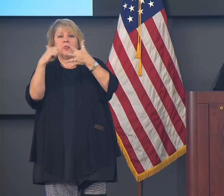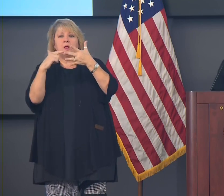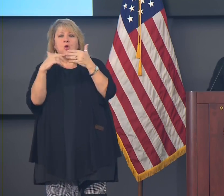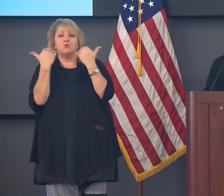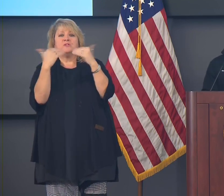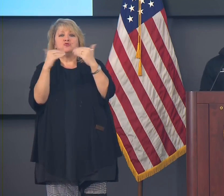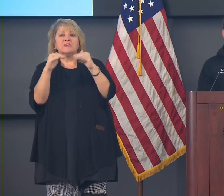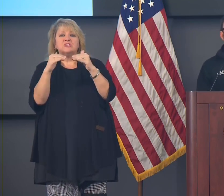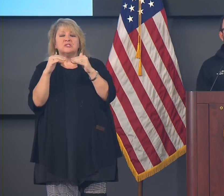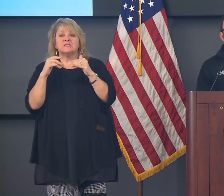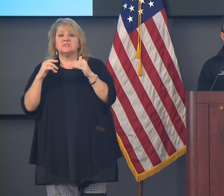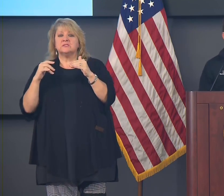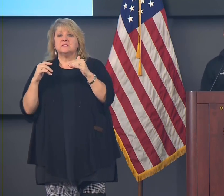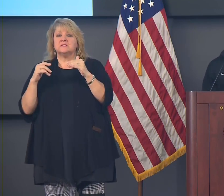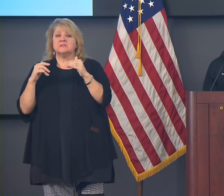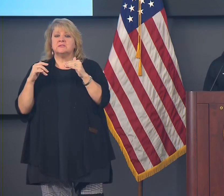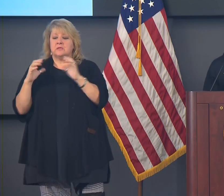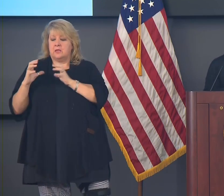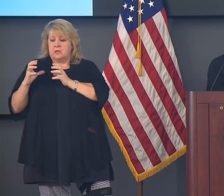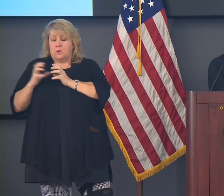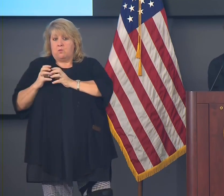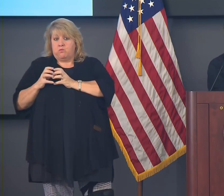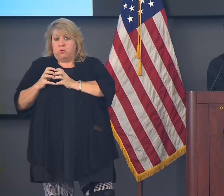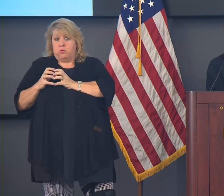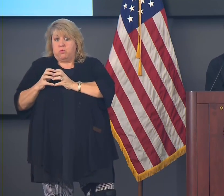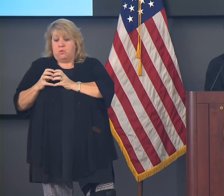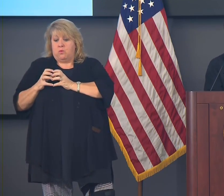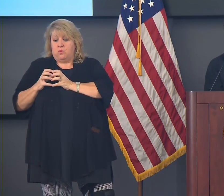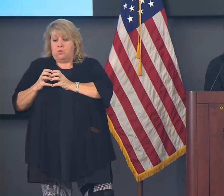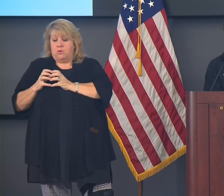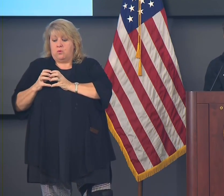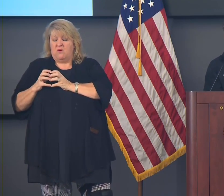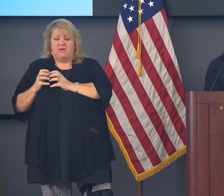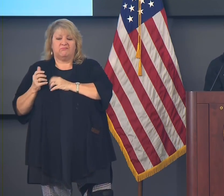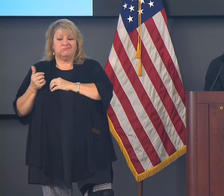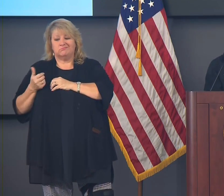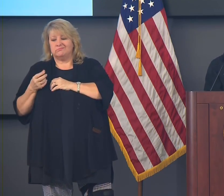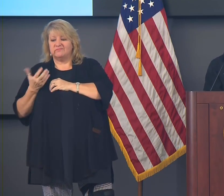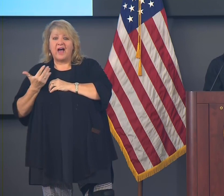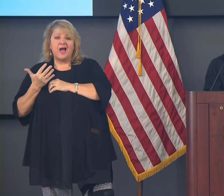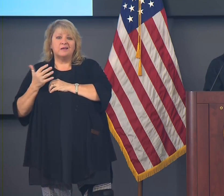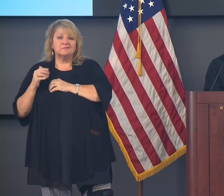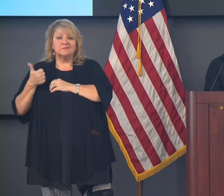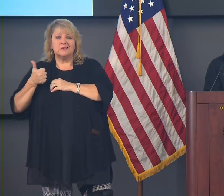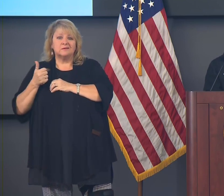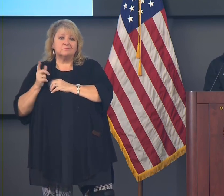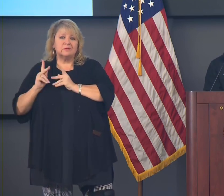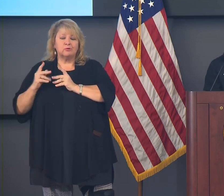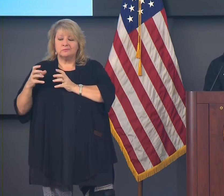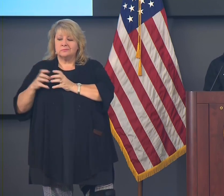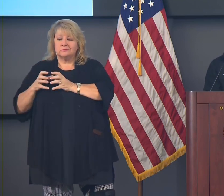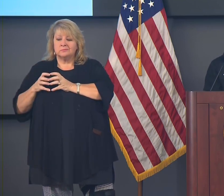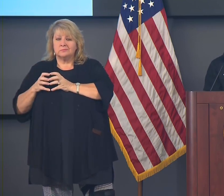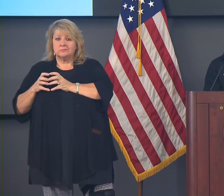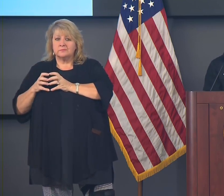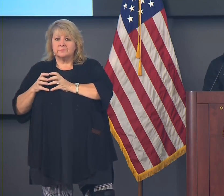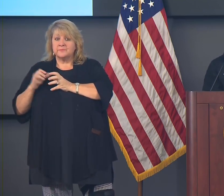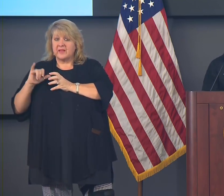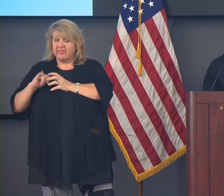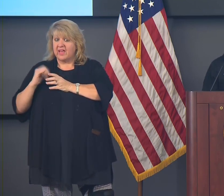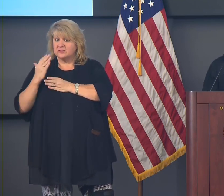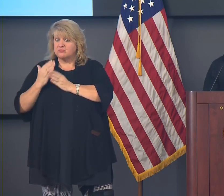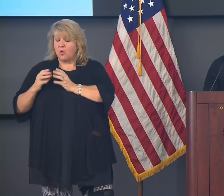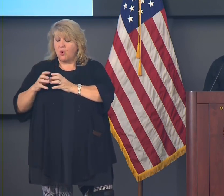Small gatherings have been a larger component than months ago. There's no question about that, but it's just one slice of that.